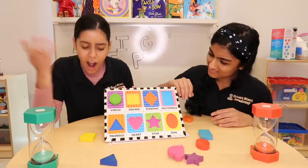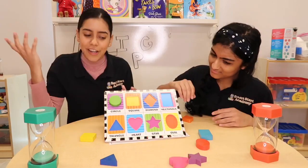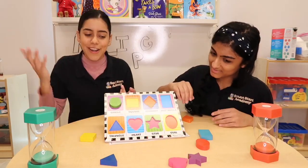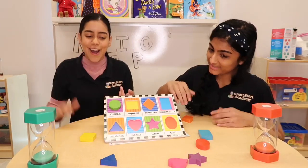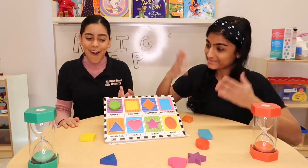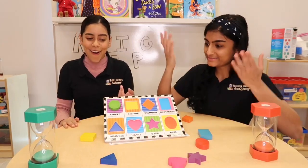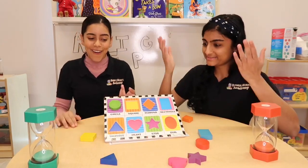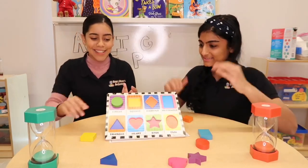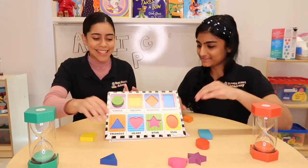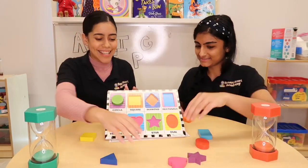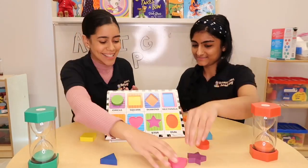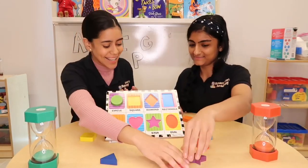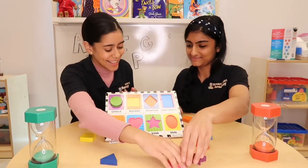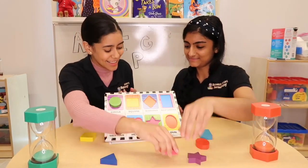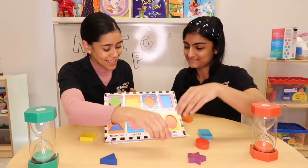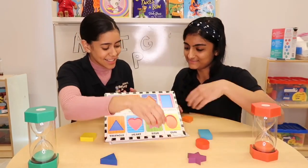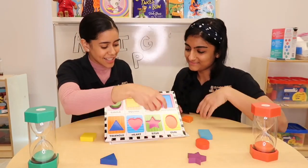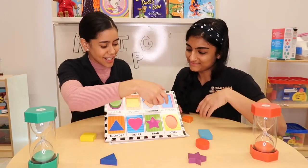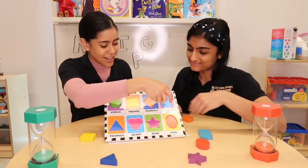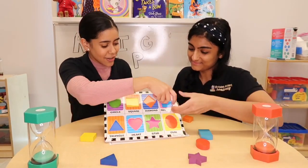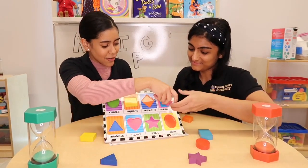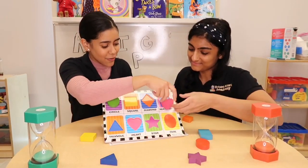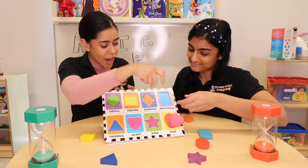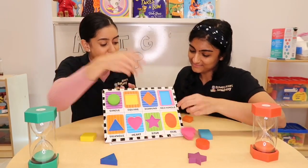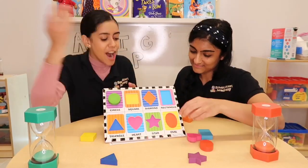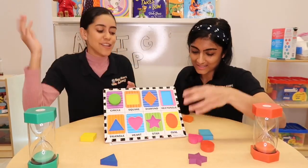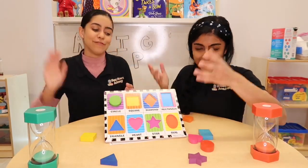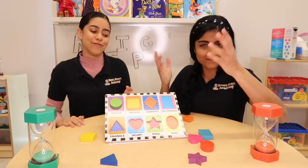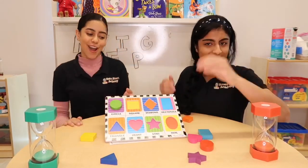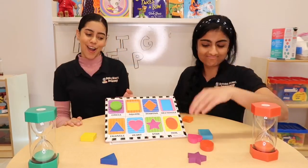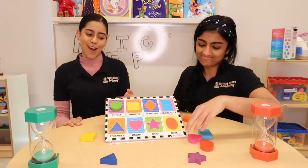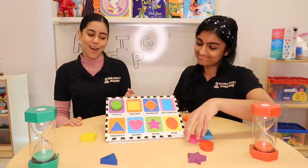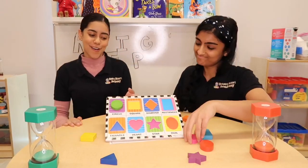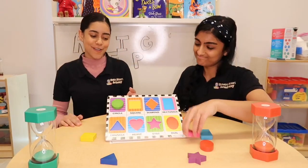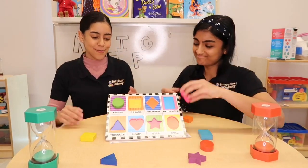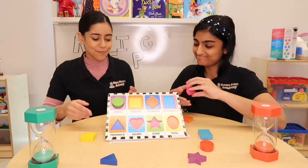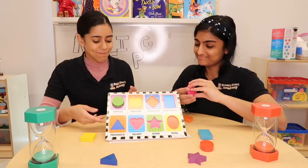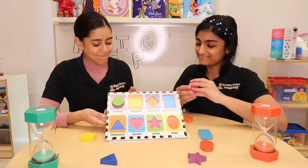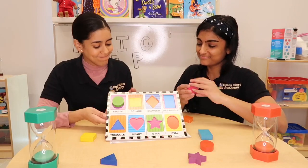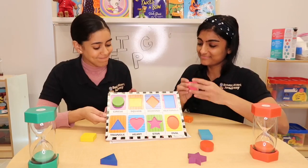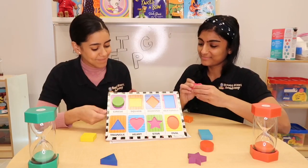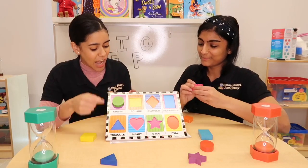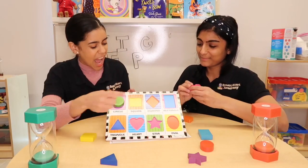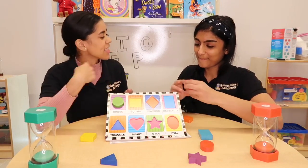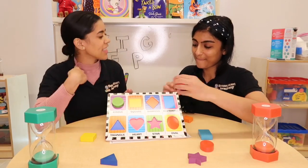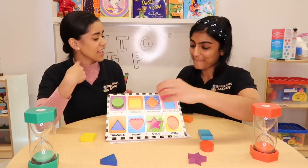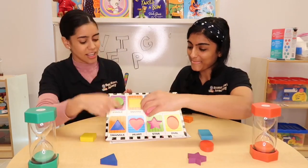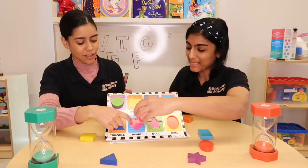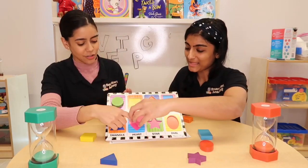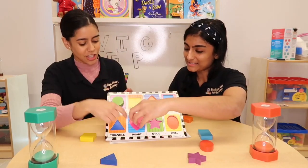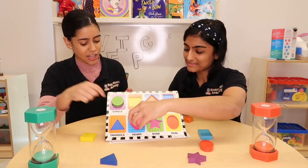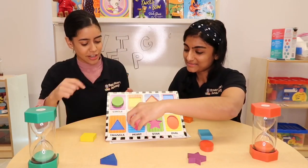No, it doesn't. Does it go? No. Hmm, I think it goes here.